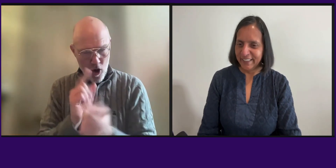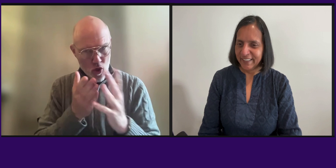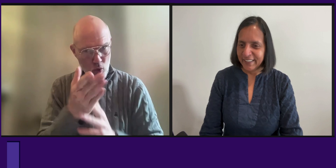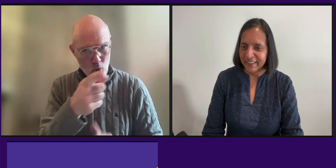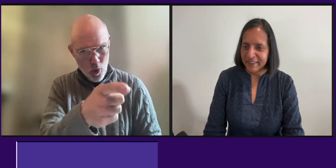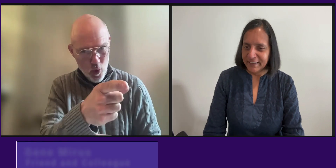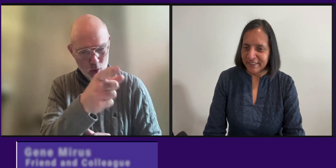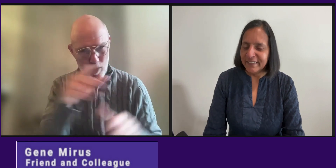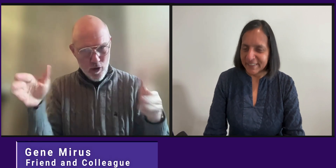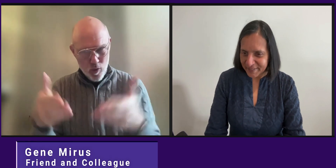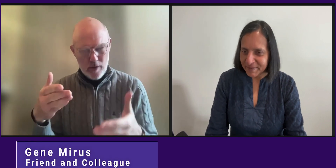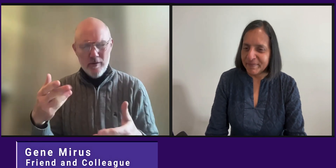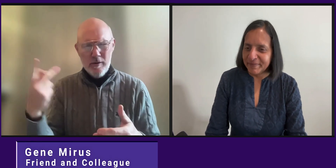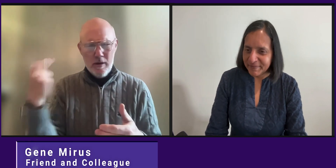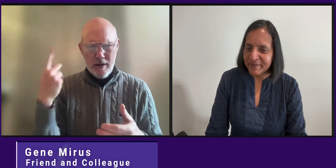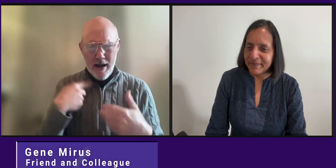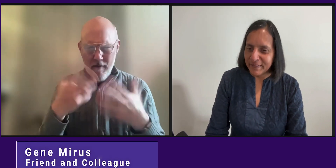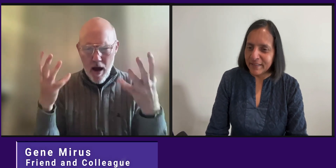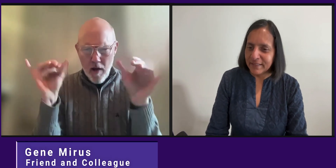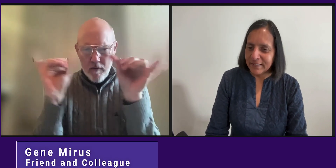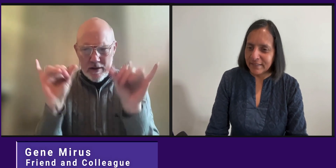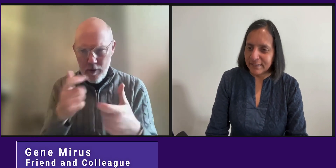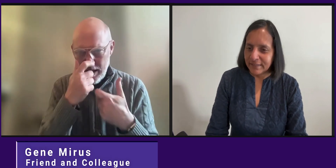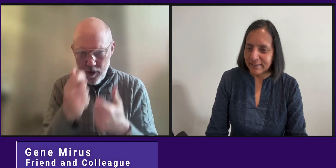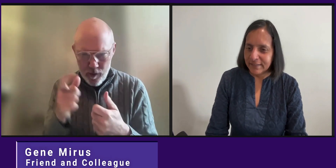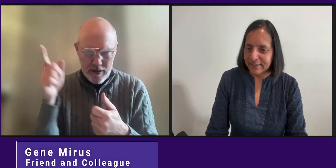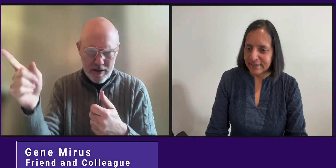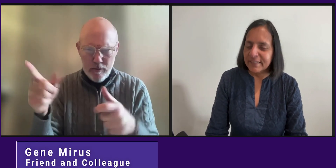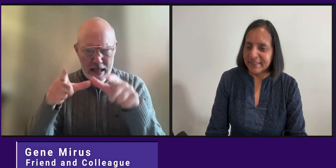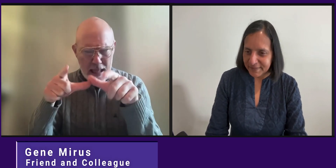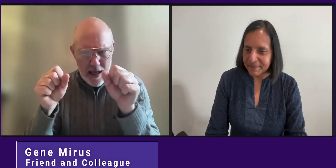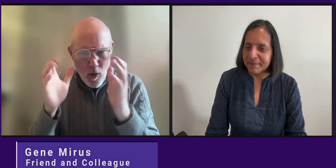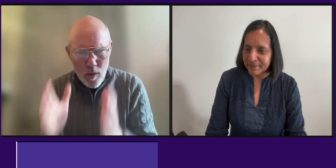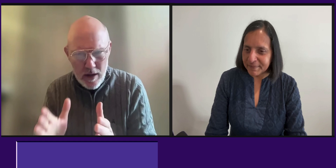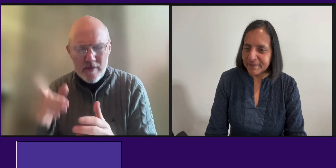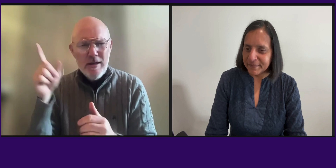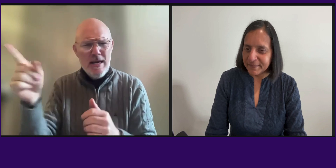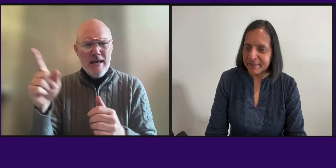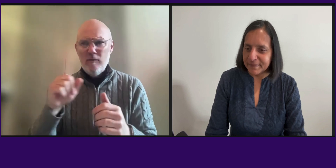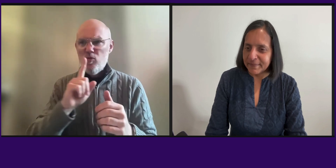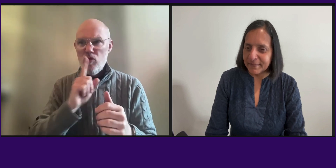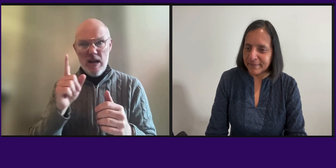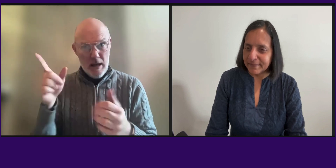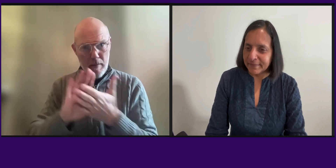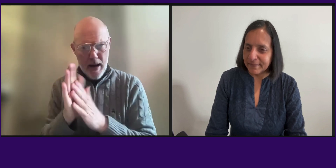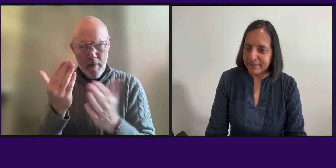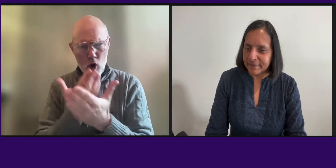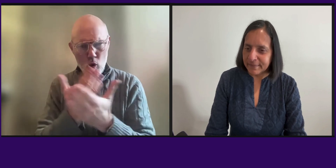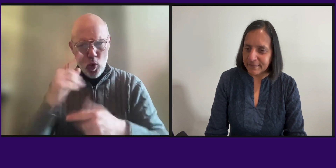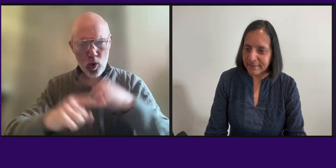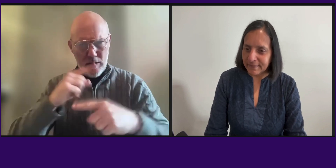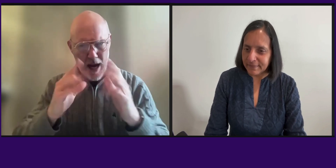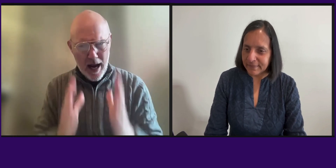I met him through you actually. You introduced the two of us. We had a lot of similar interests. He was a linguist as well and he